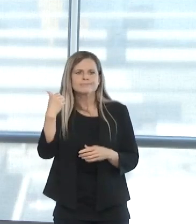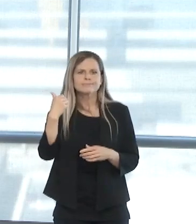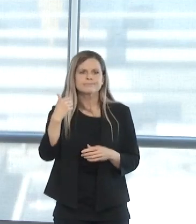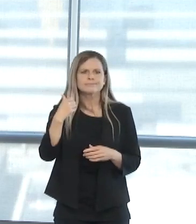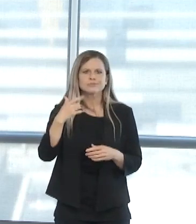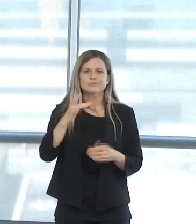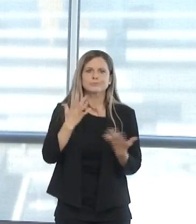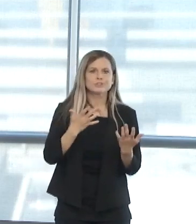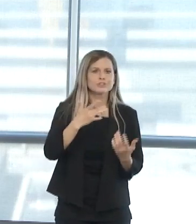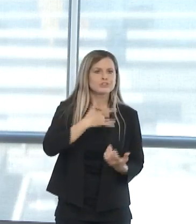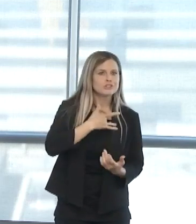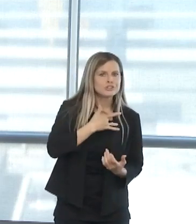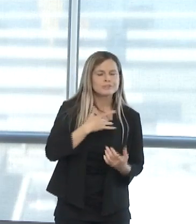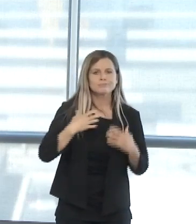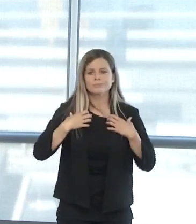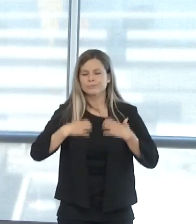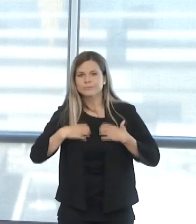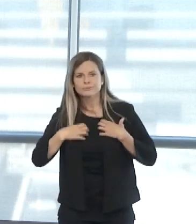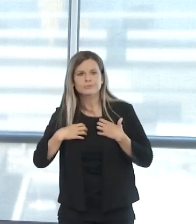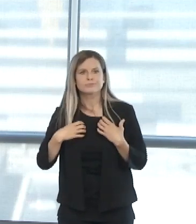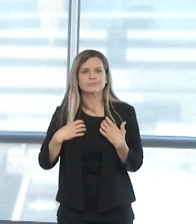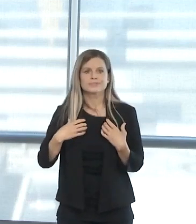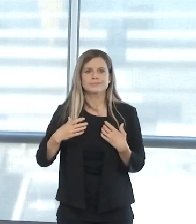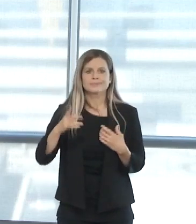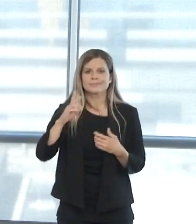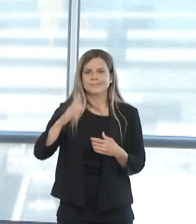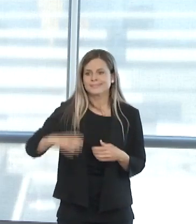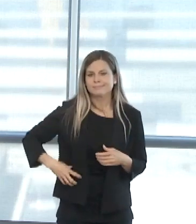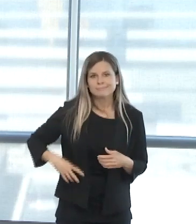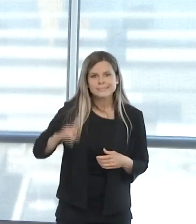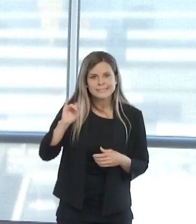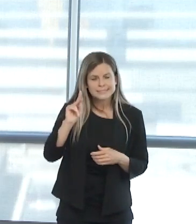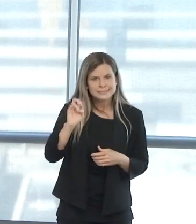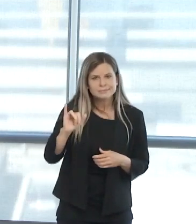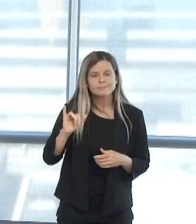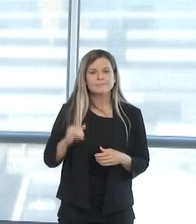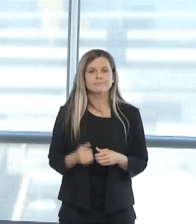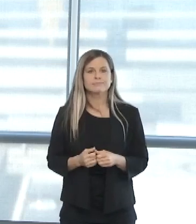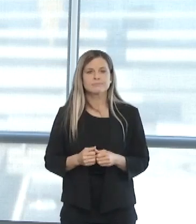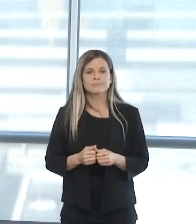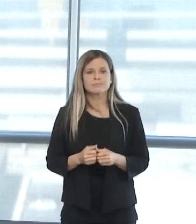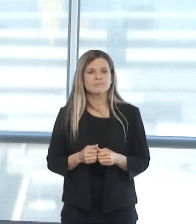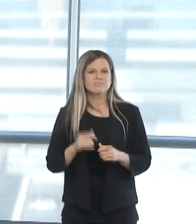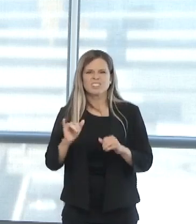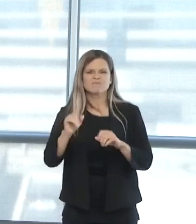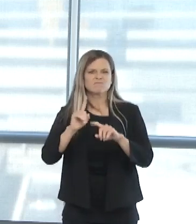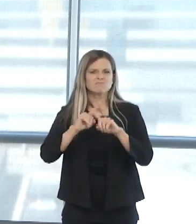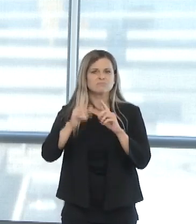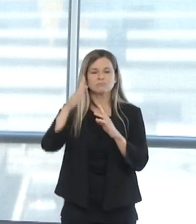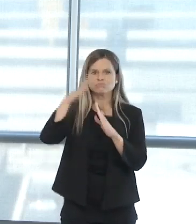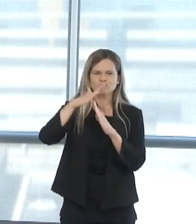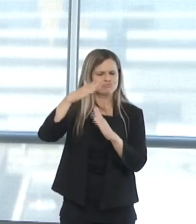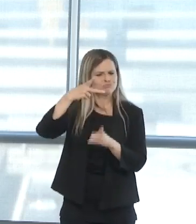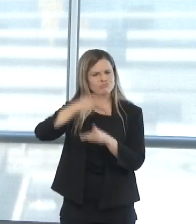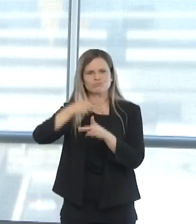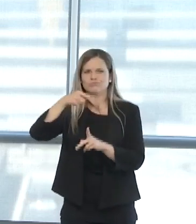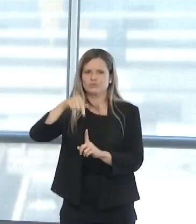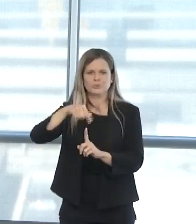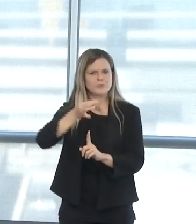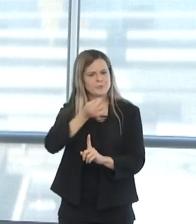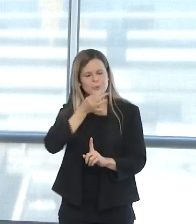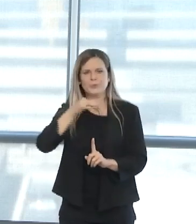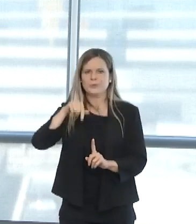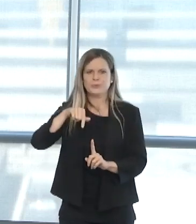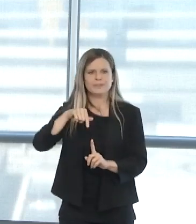heart and the kidneys. It is the most advanced technology that our health systems have to support patients